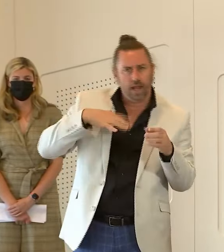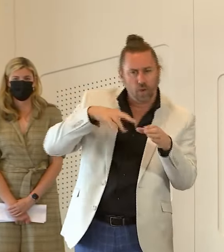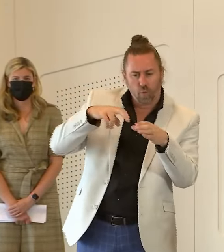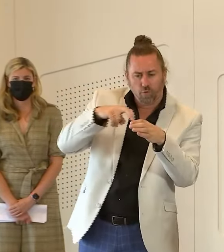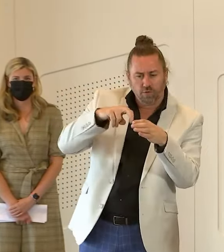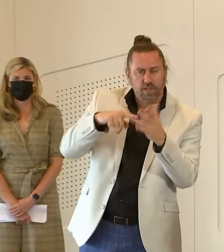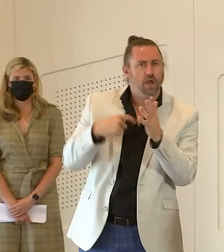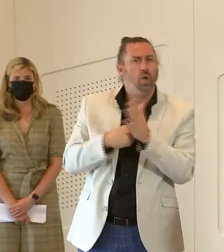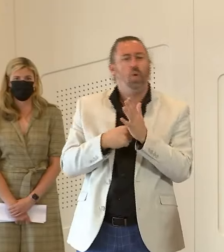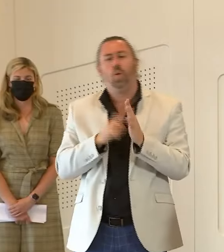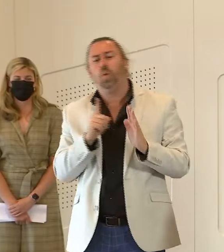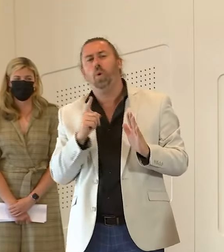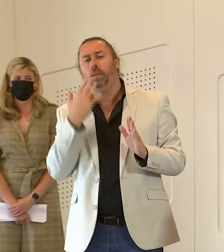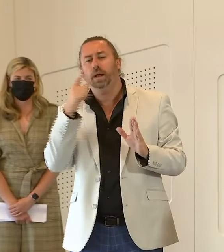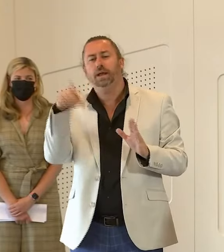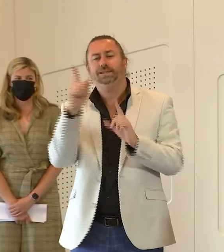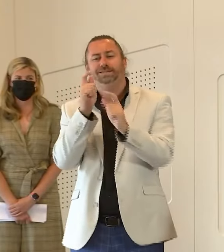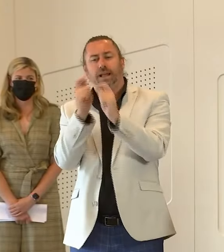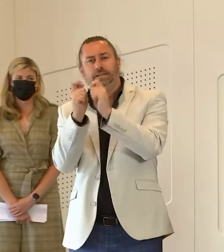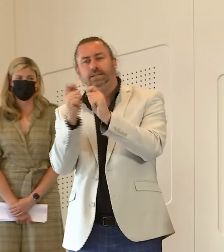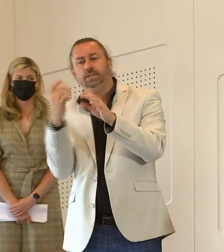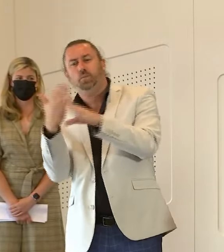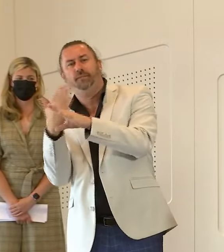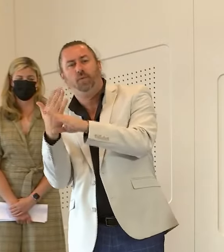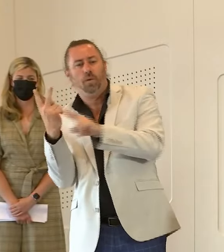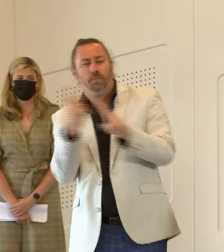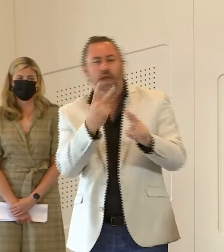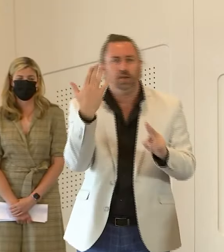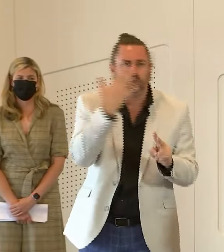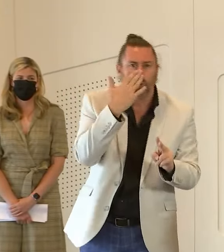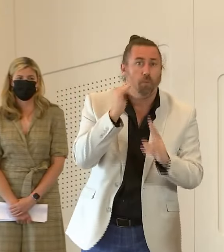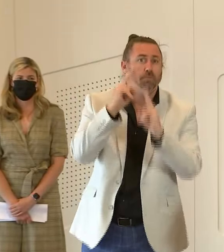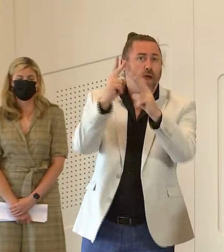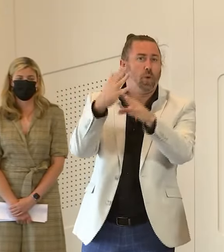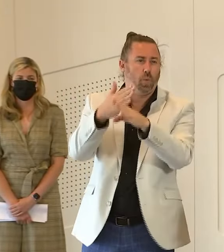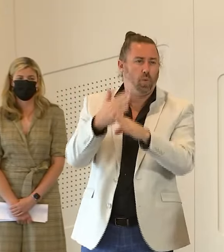quarantine or at least get tested before they return to the workplace or to the school